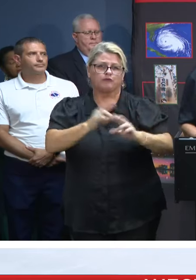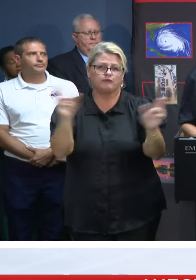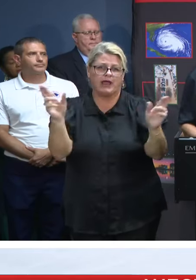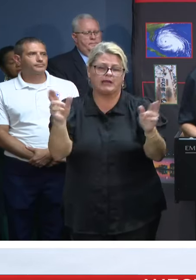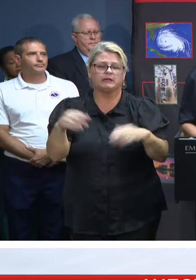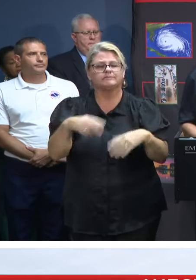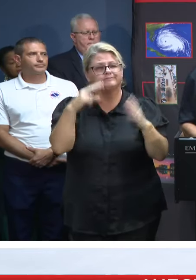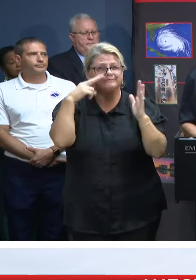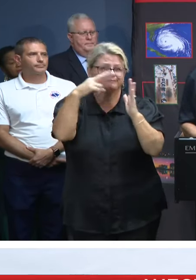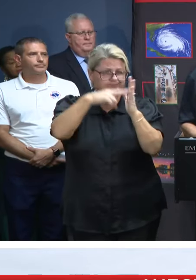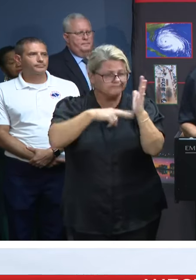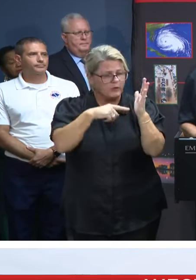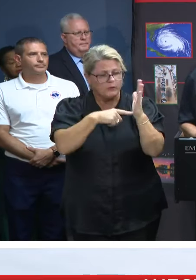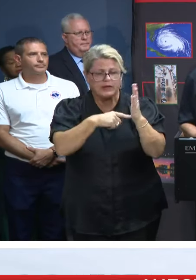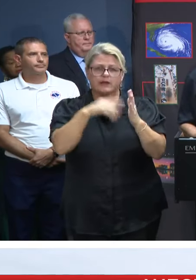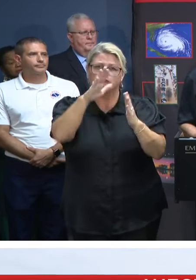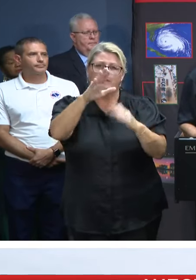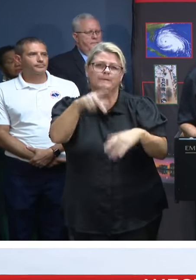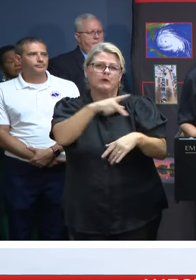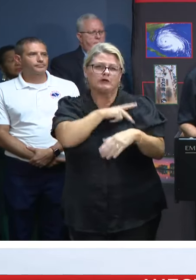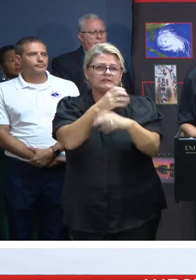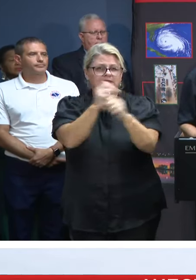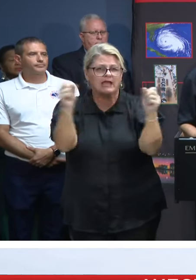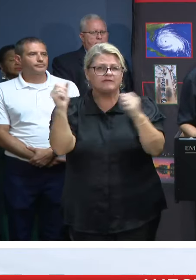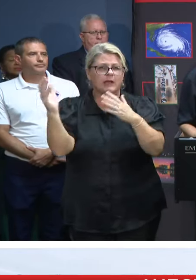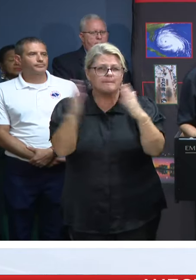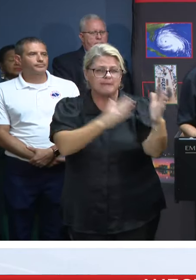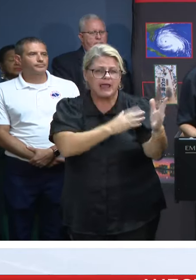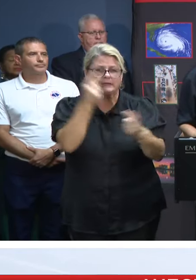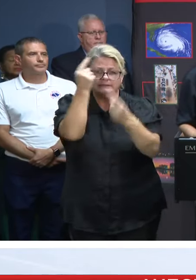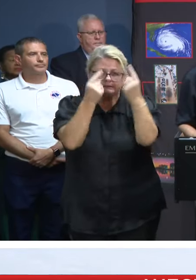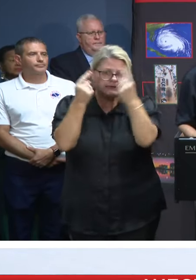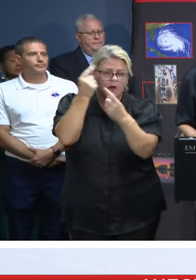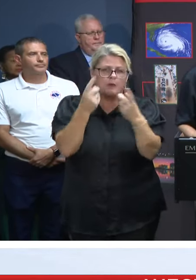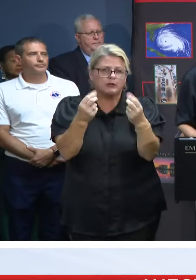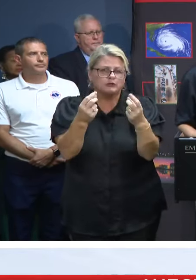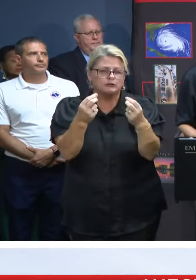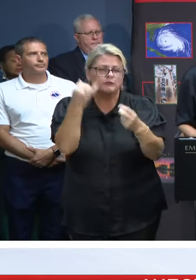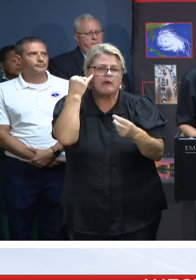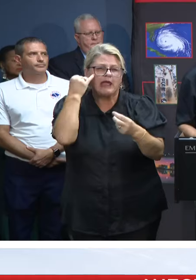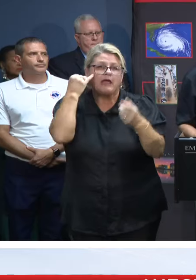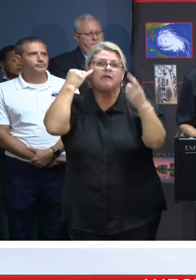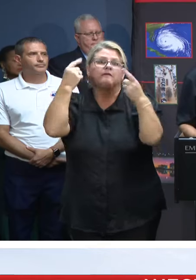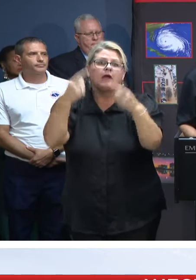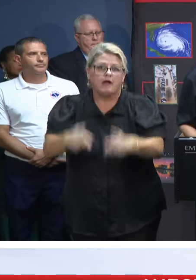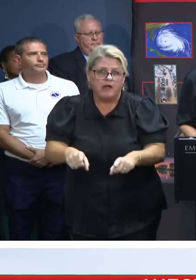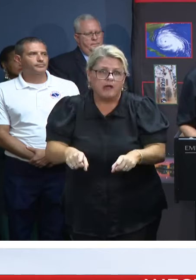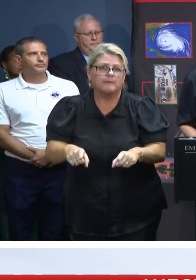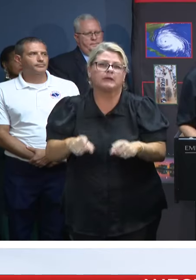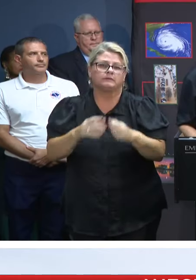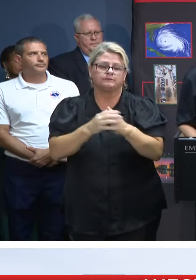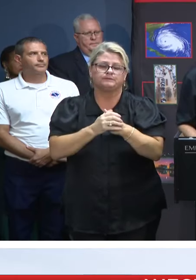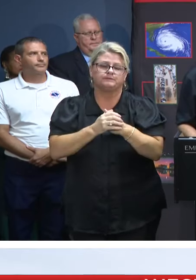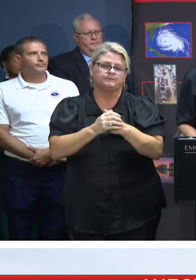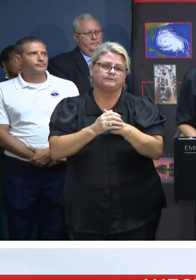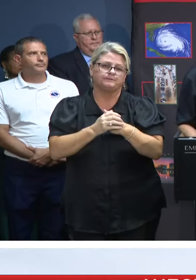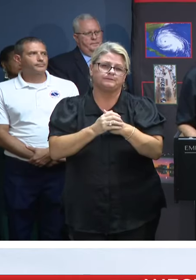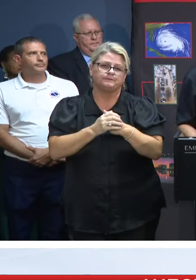plans, their personal safety plans, and consider actions that they would need to take in advance of this storm.